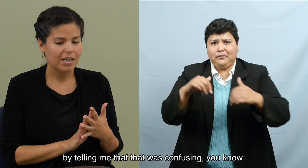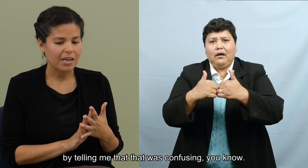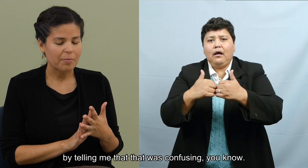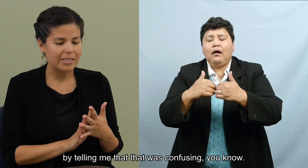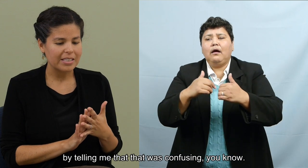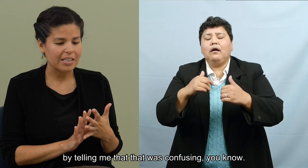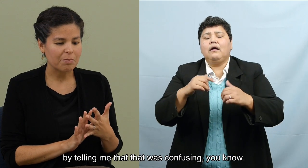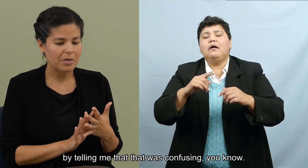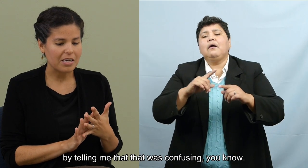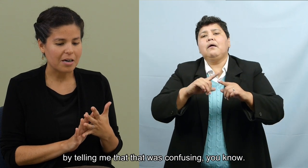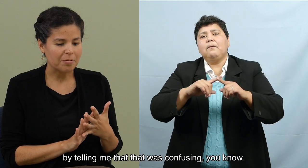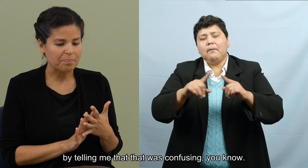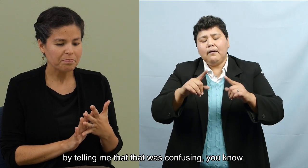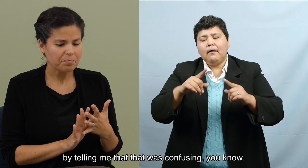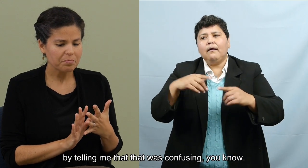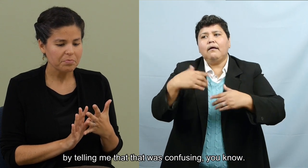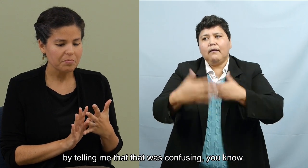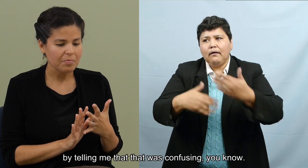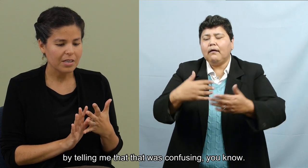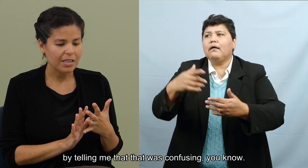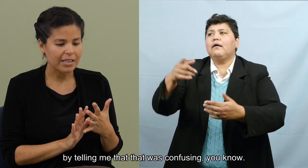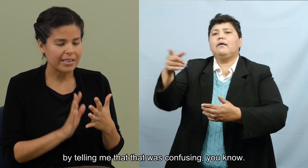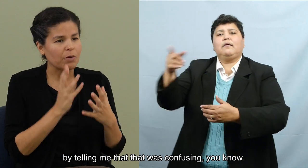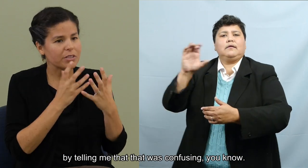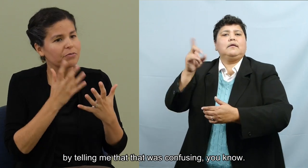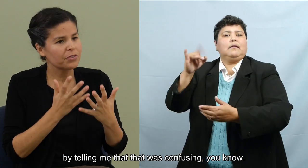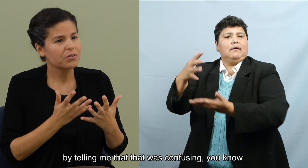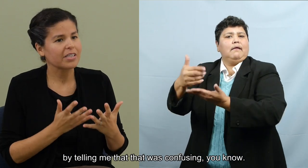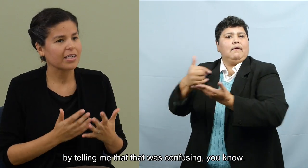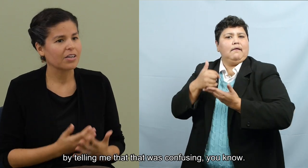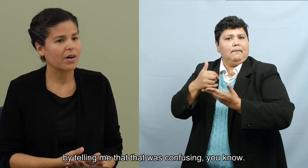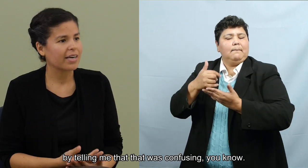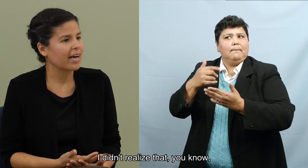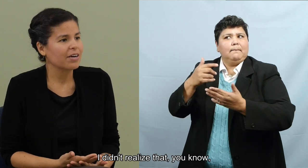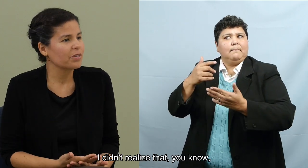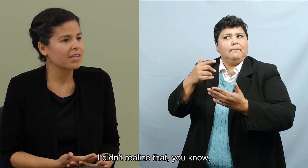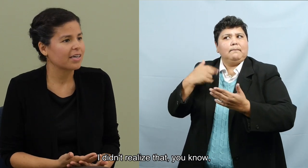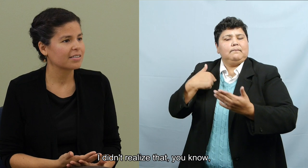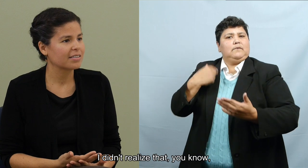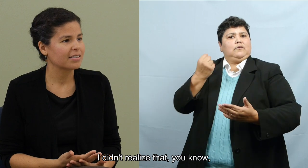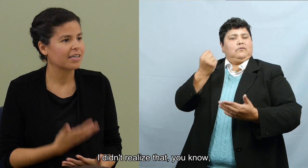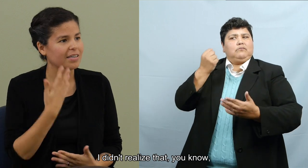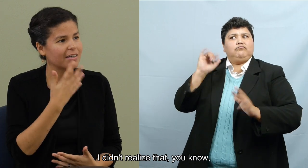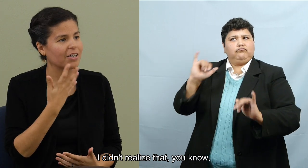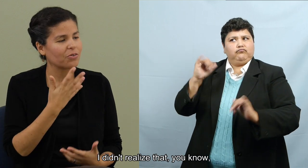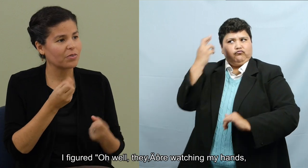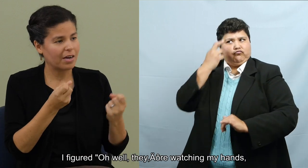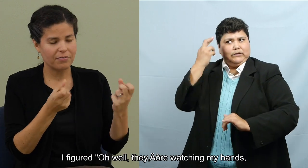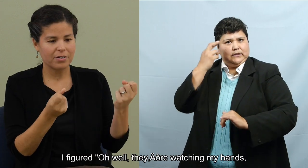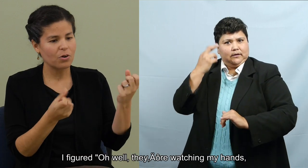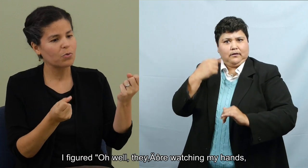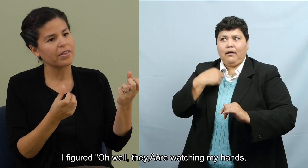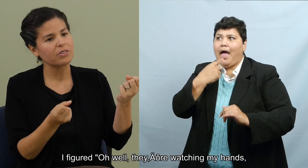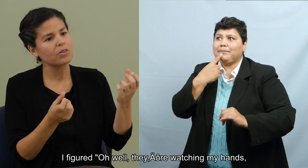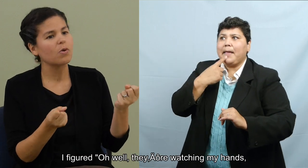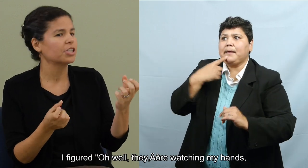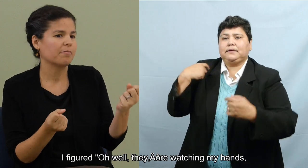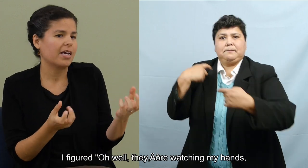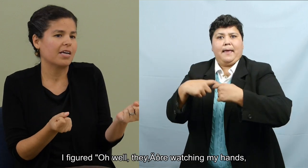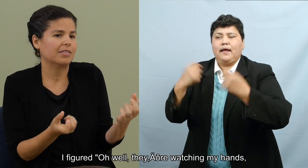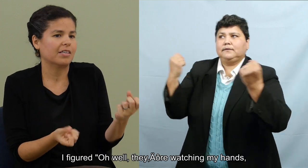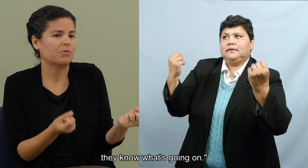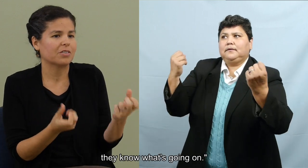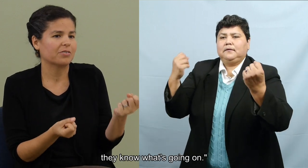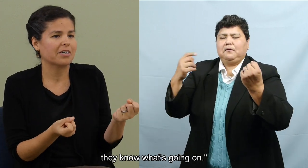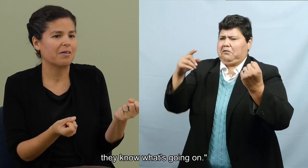by telling me that that was confusing. You know, I didn't realize that, you know, I figured, oh, well, they're